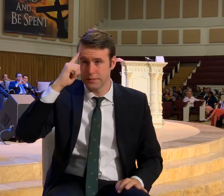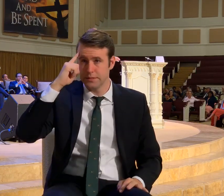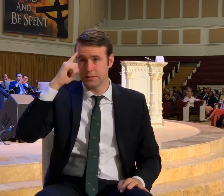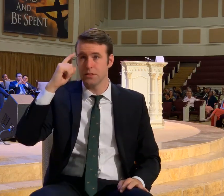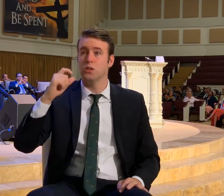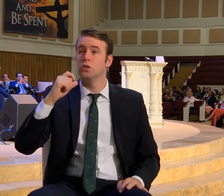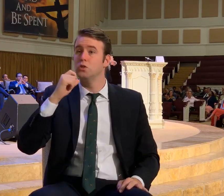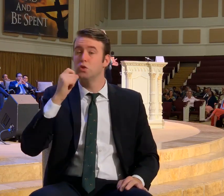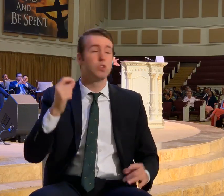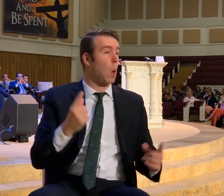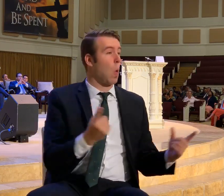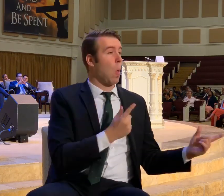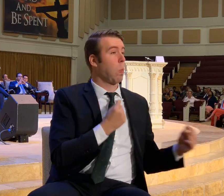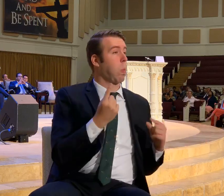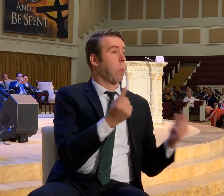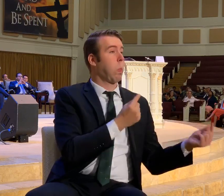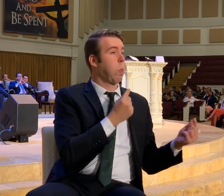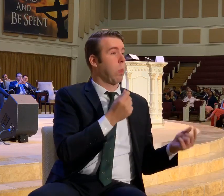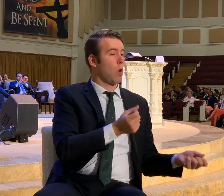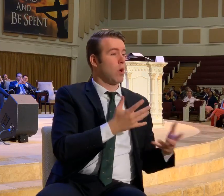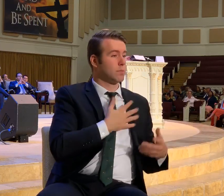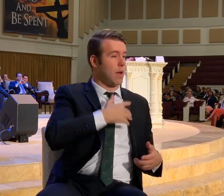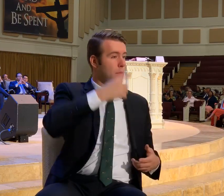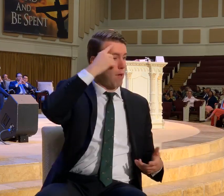Don't do stuff that's going to mess with your mind.